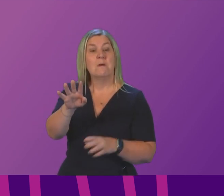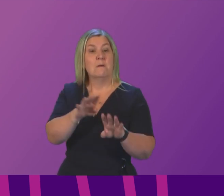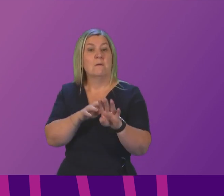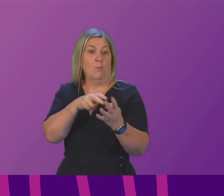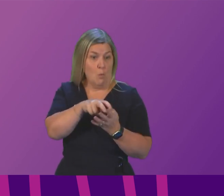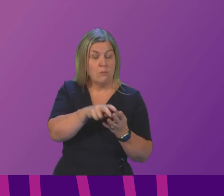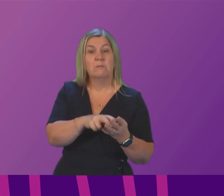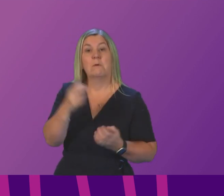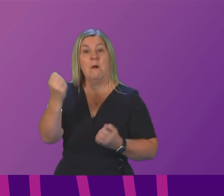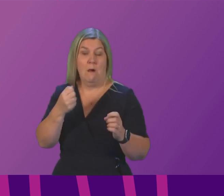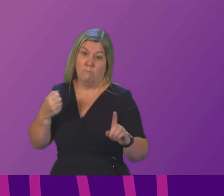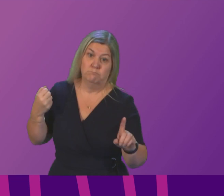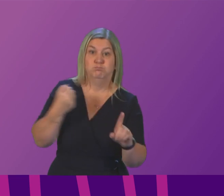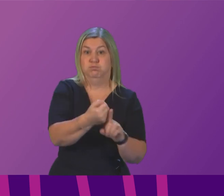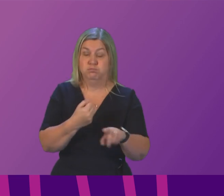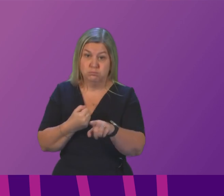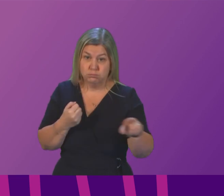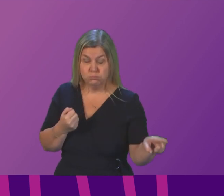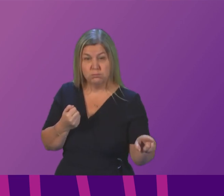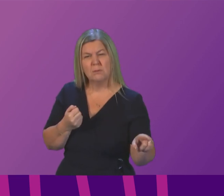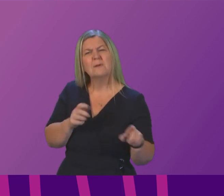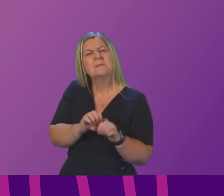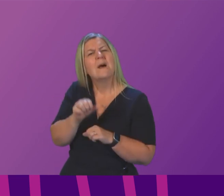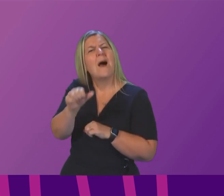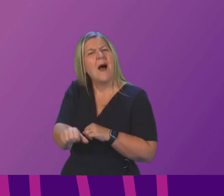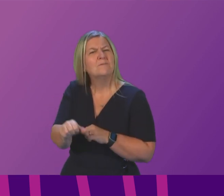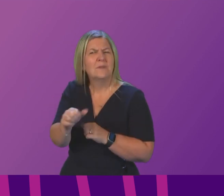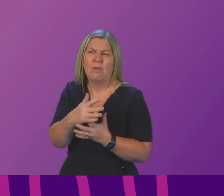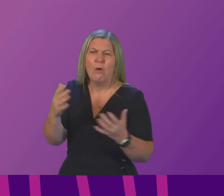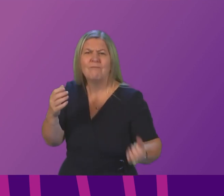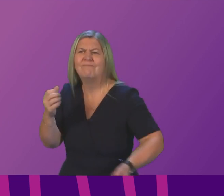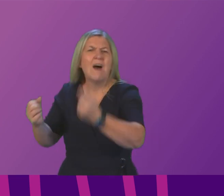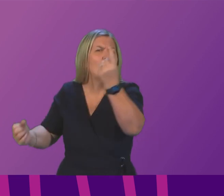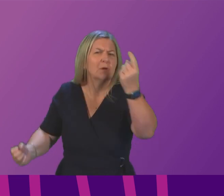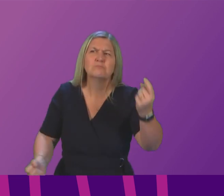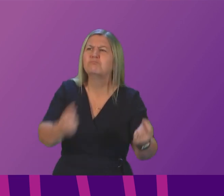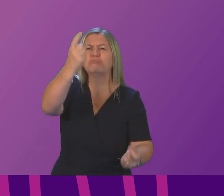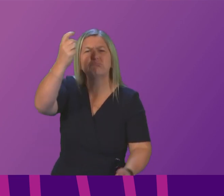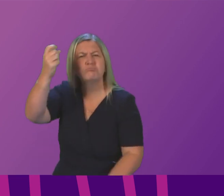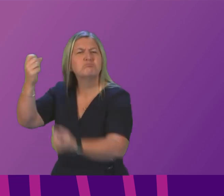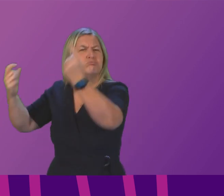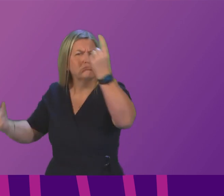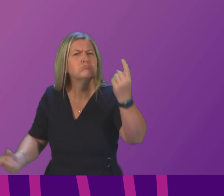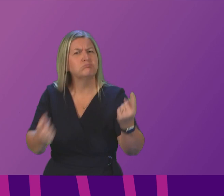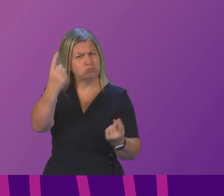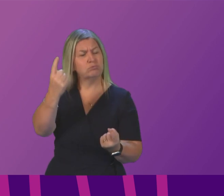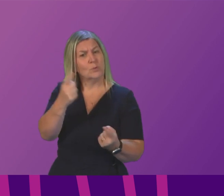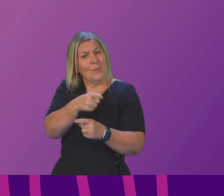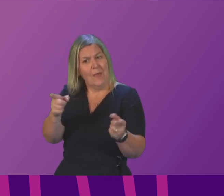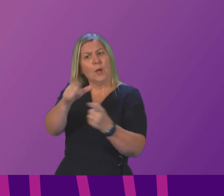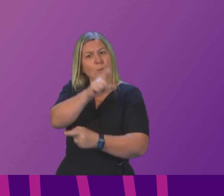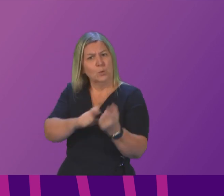days some members of the public let off fireworks which of course caused a lot of fear and concern to this community